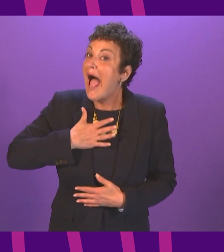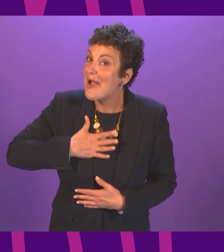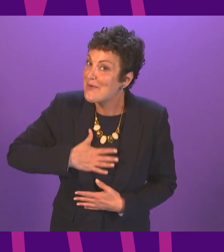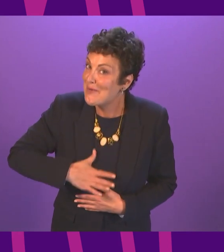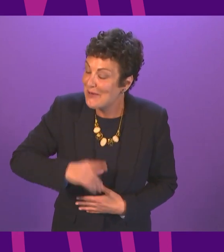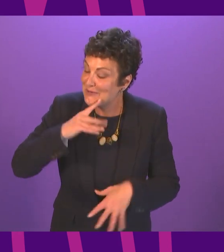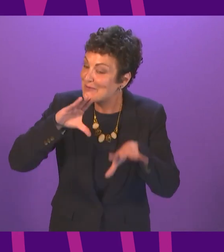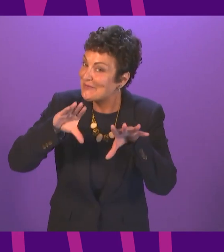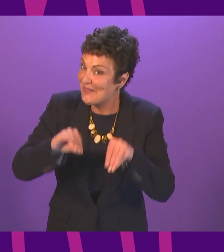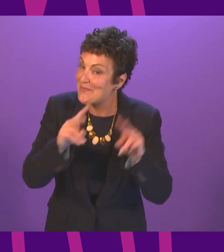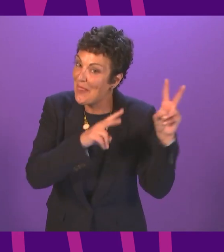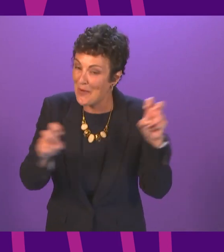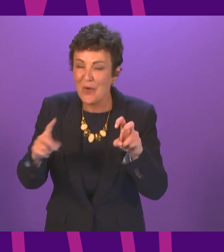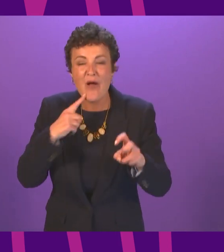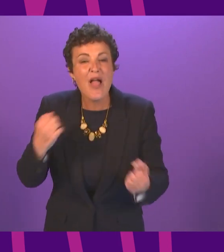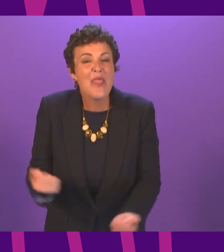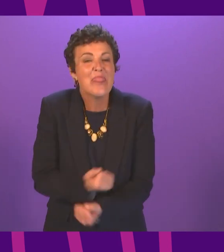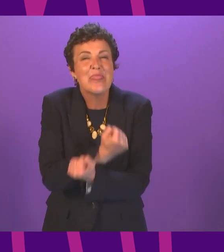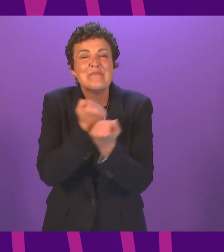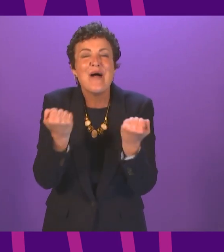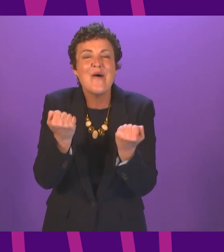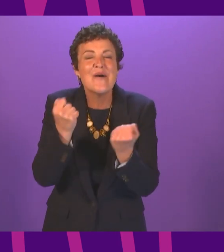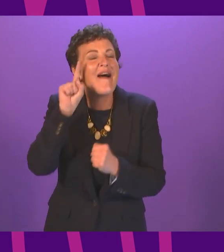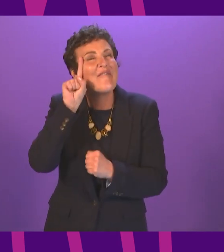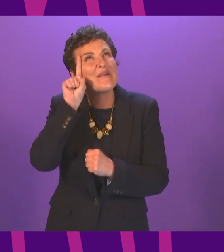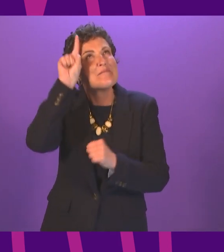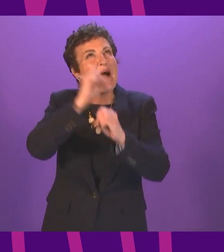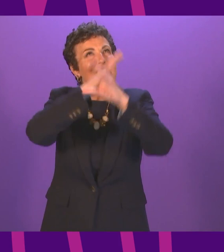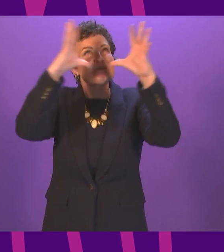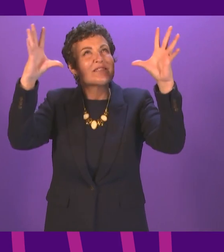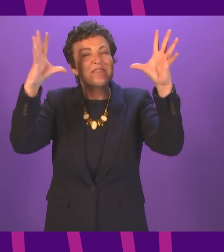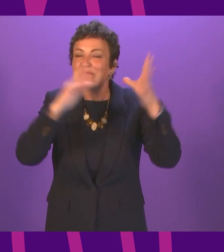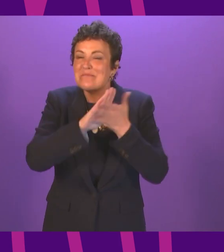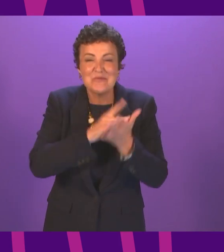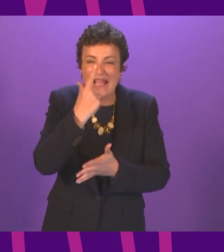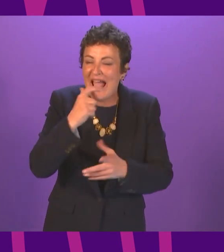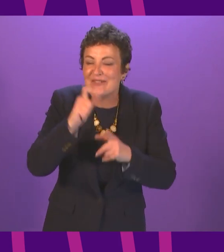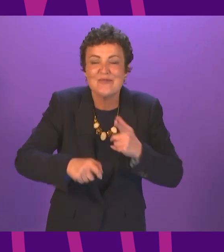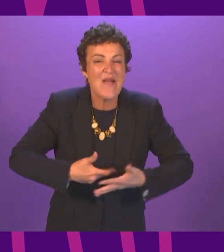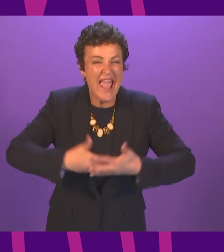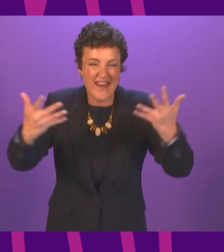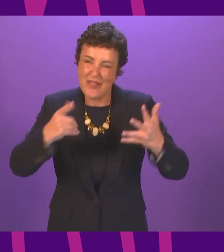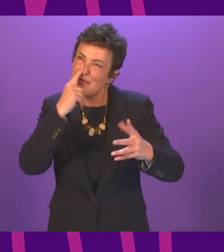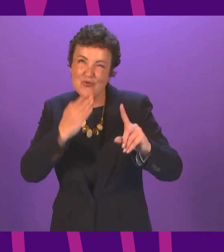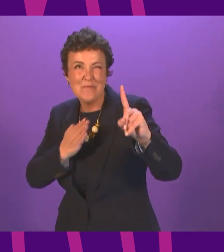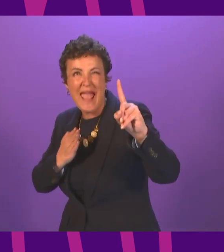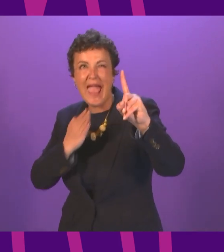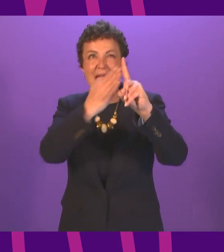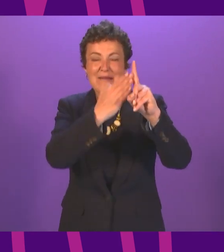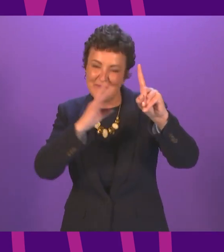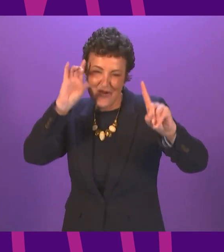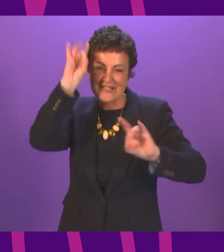Muir quote the power of imagination makes us infinite thanks for reminding us about that absolutely that's what we should be aiming for aiming for the stars